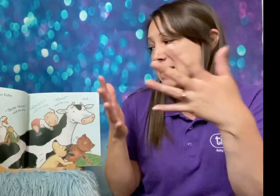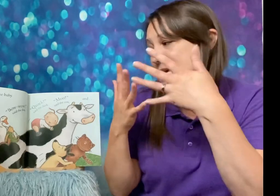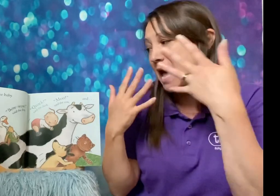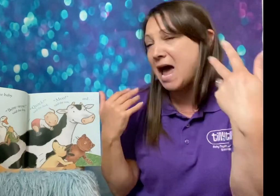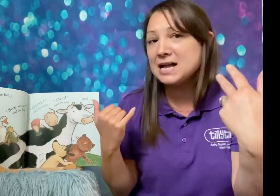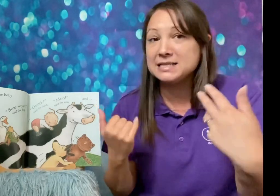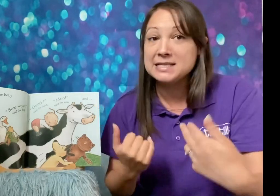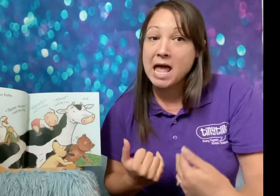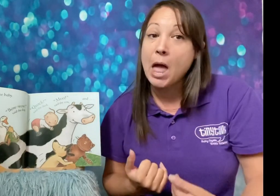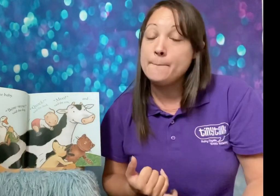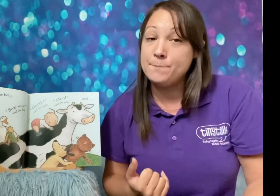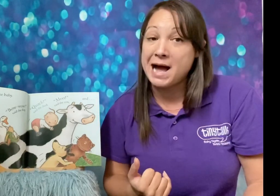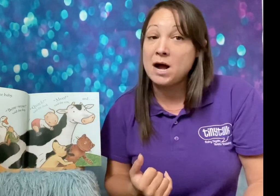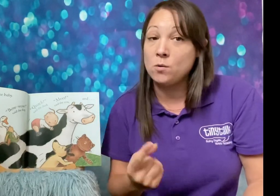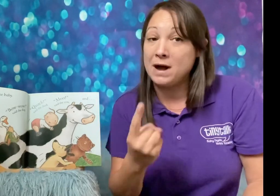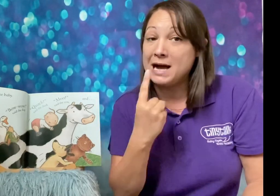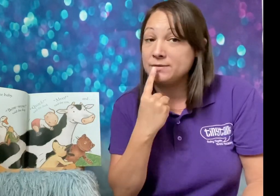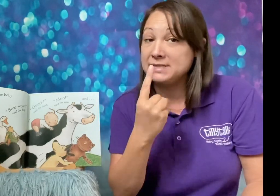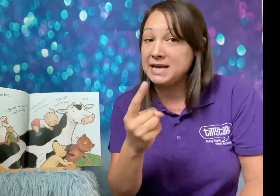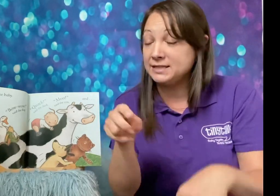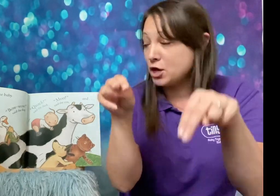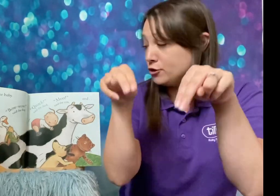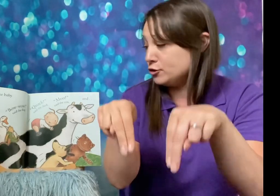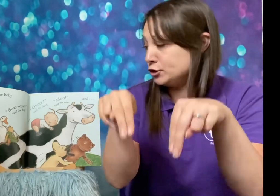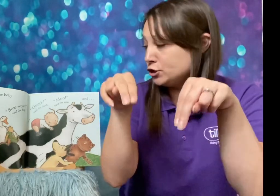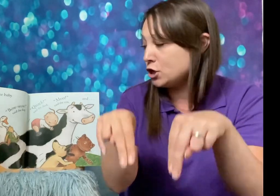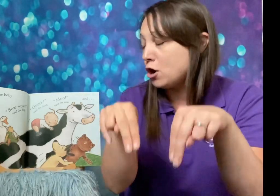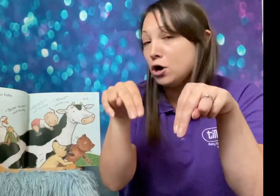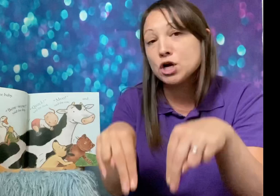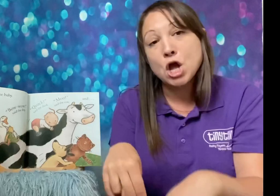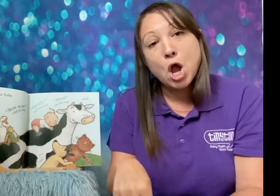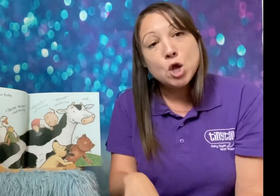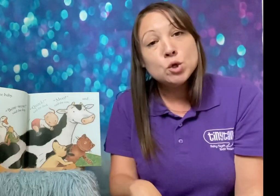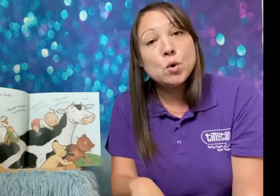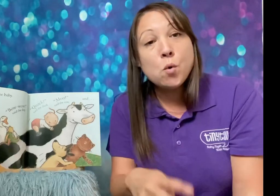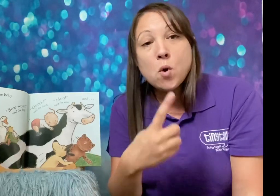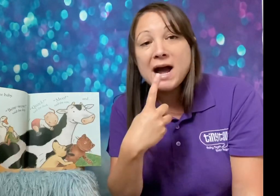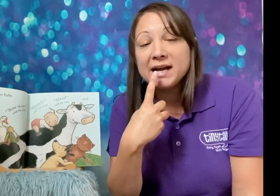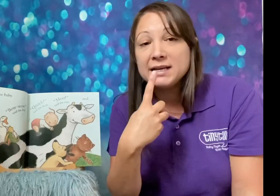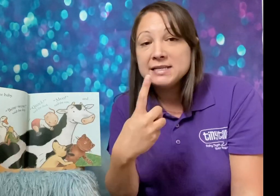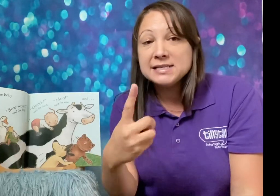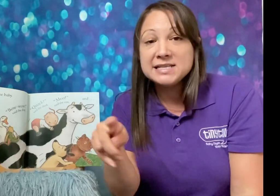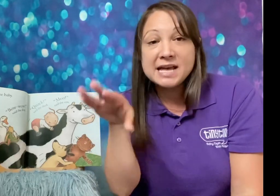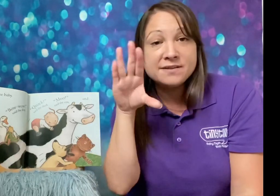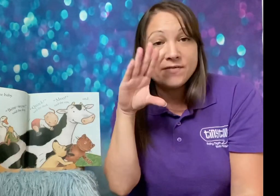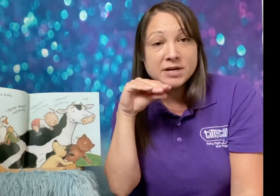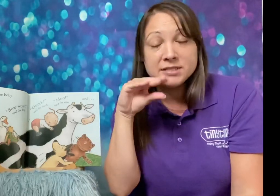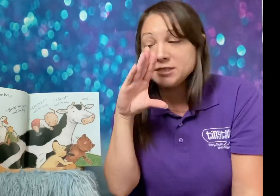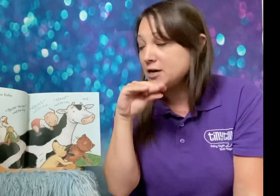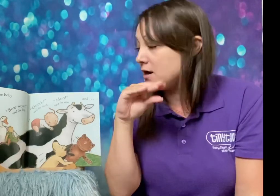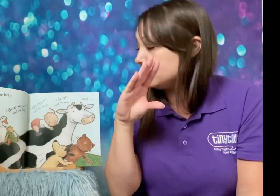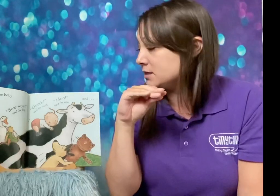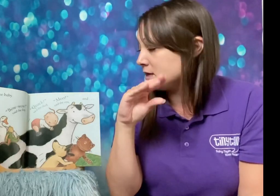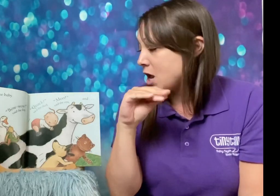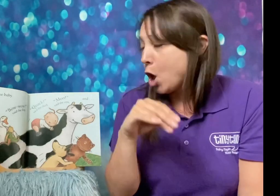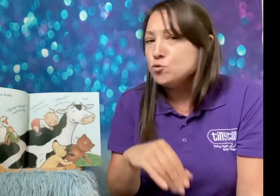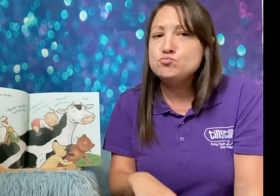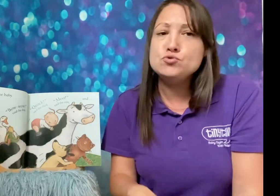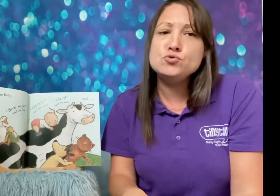cat. Bow wow said the dog. Quack said the duck. Moo